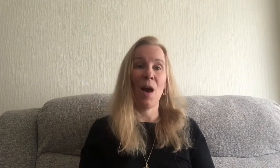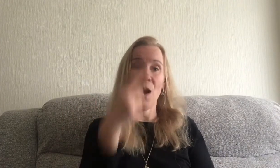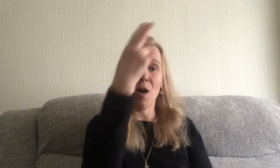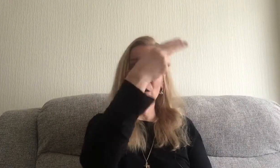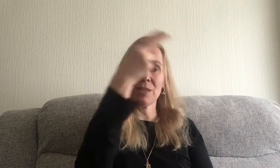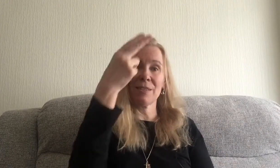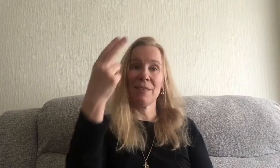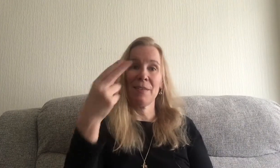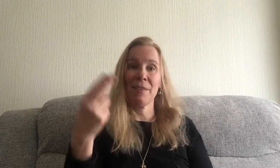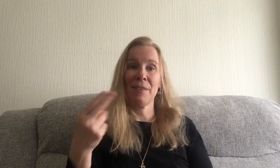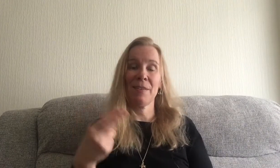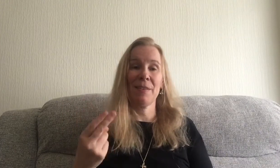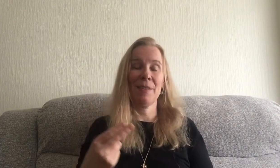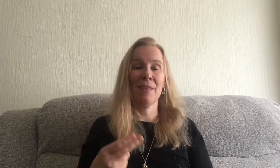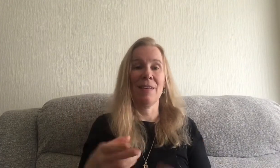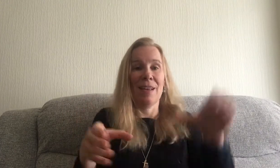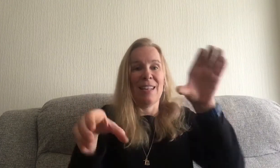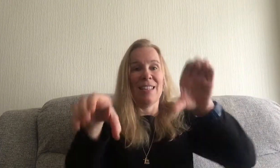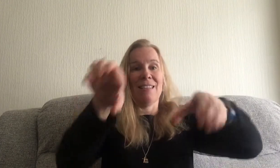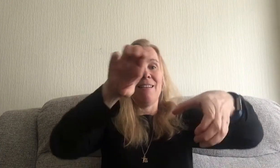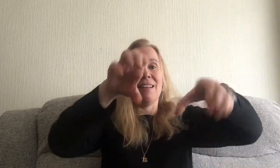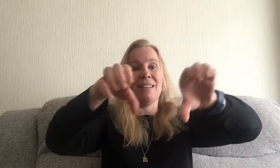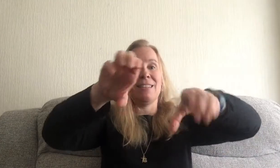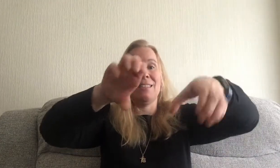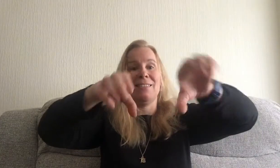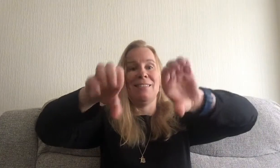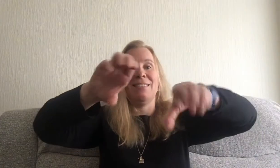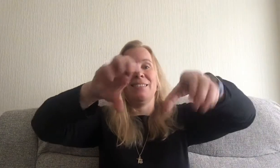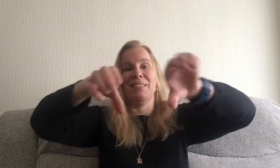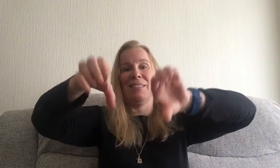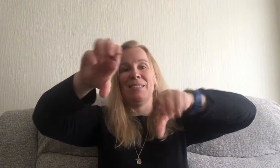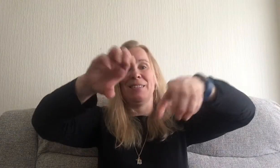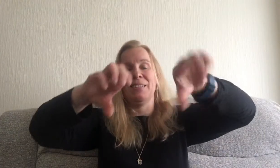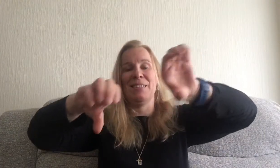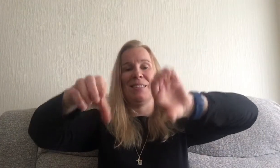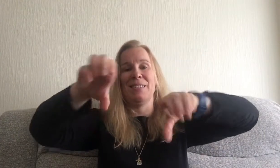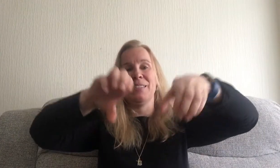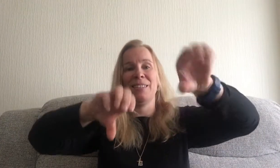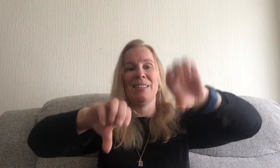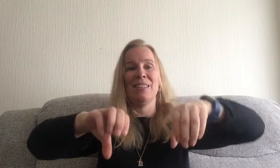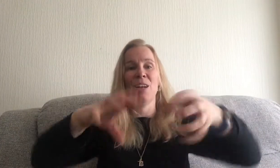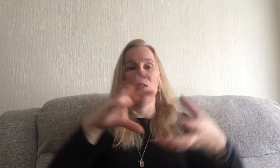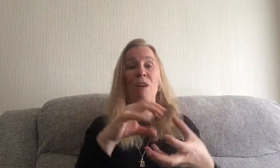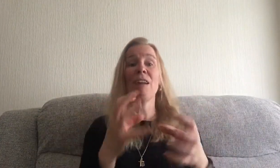art Science Craft